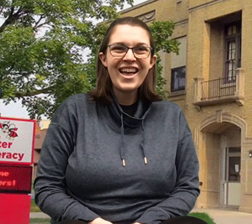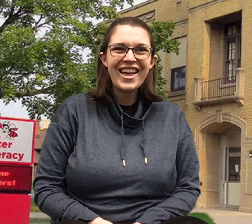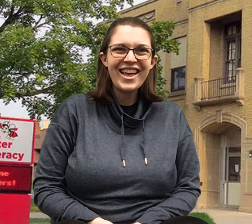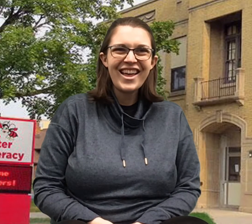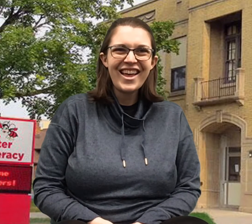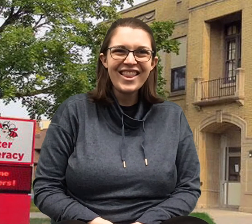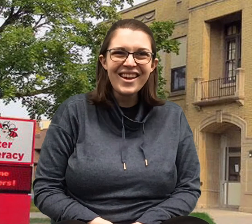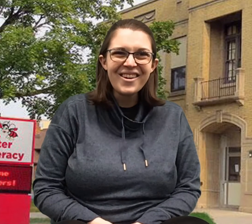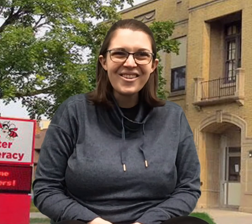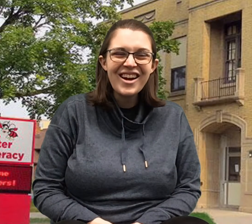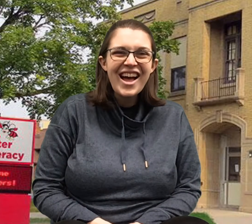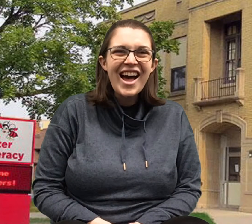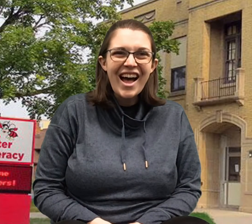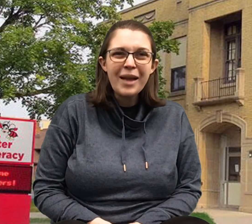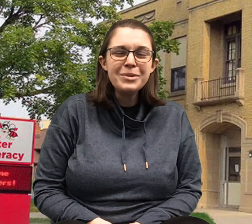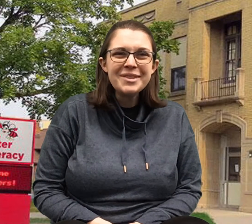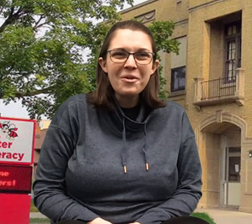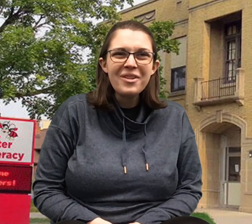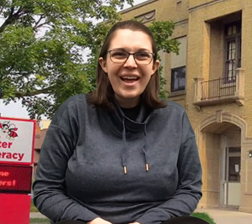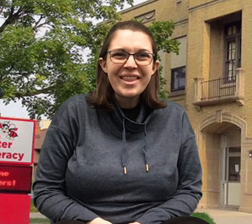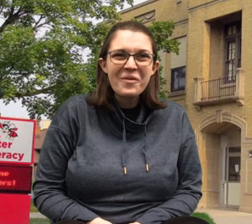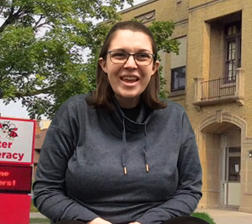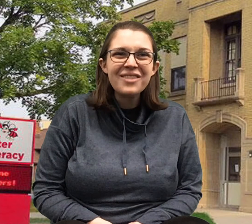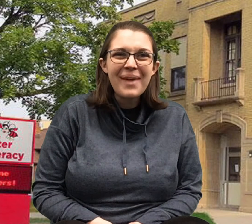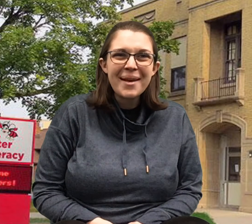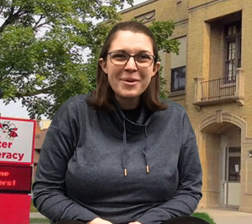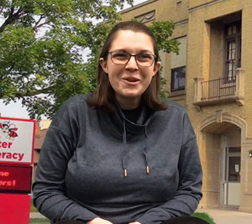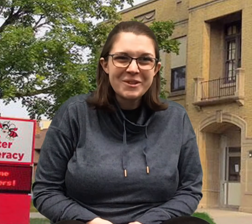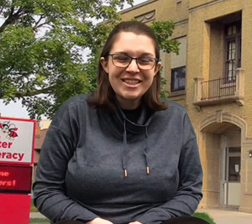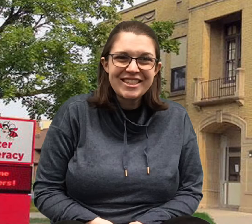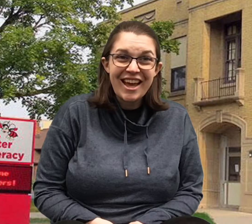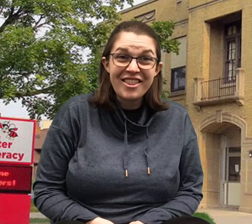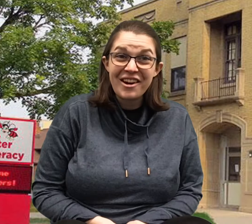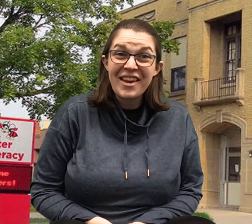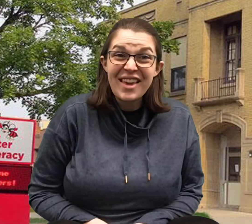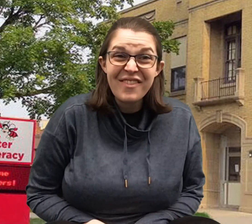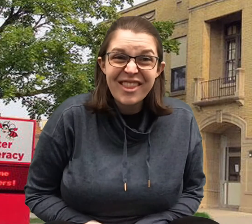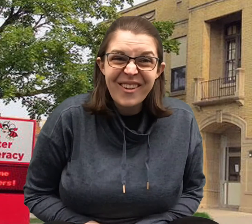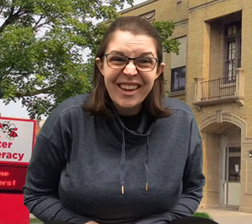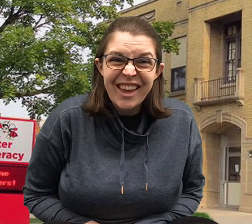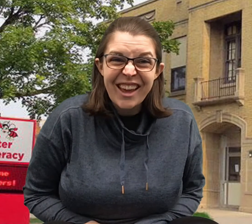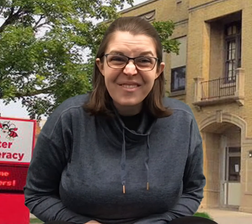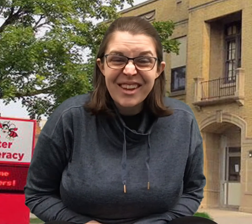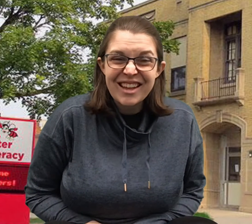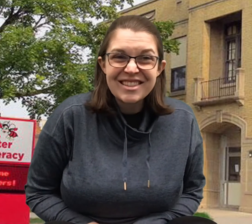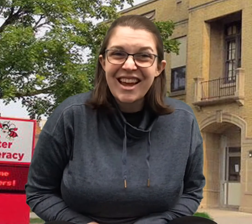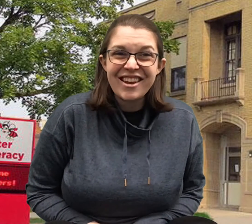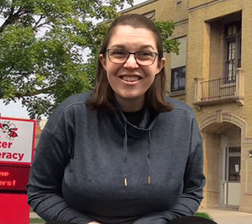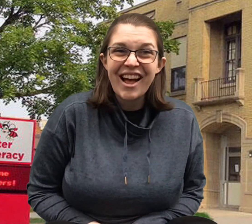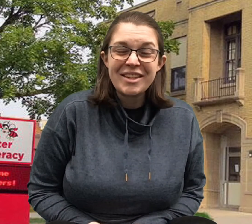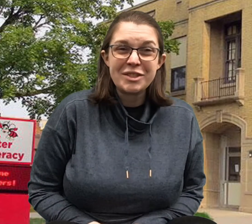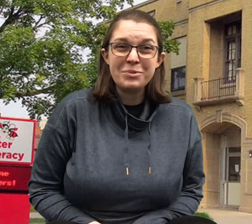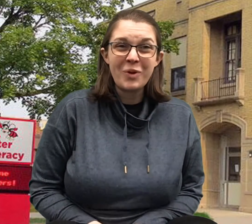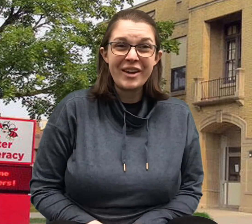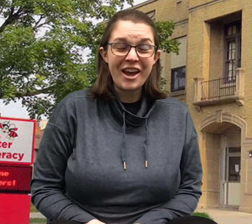Hello! I'm so glad that we can make music together, even though I can't be inside your classrooms right now.